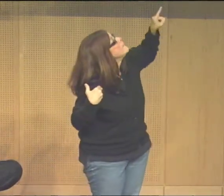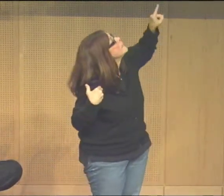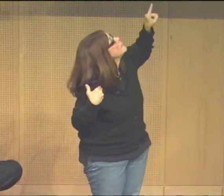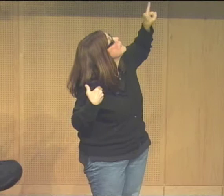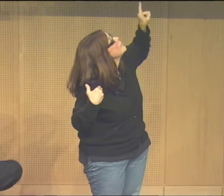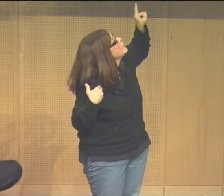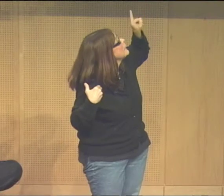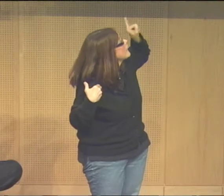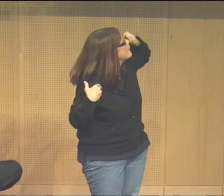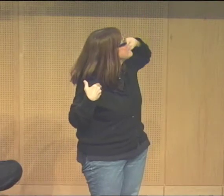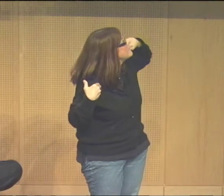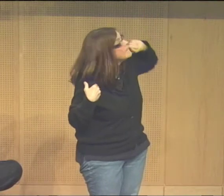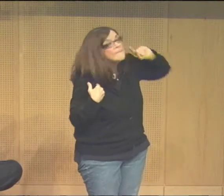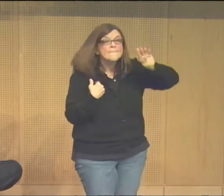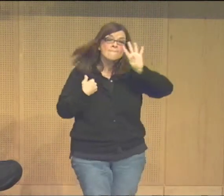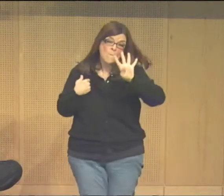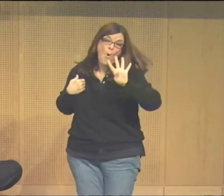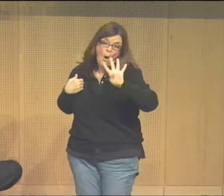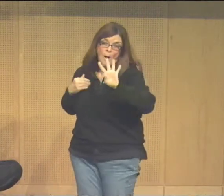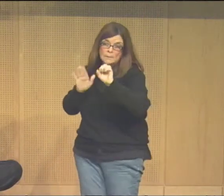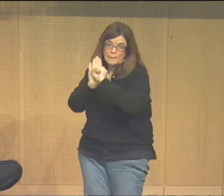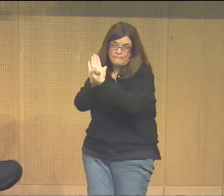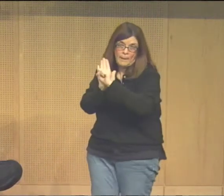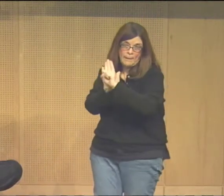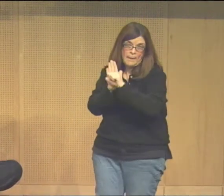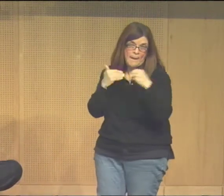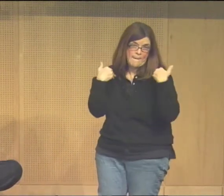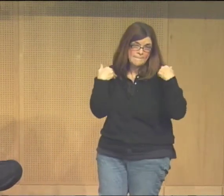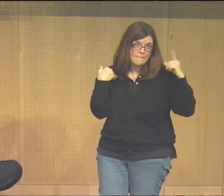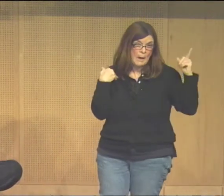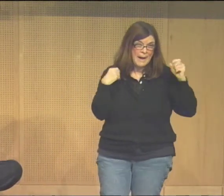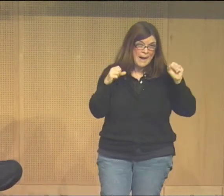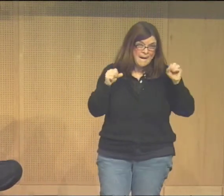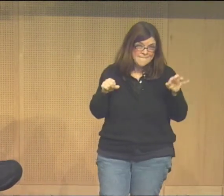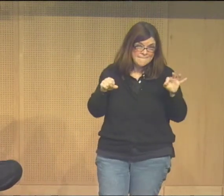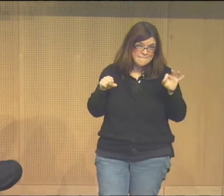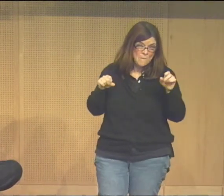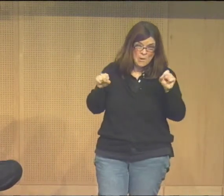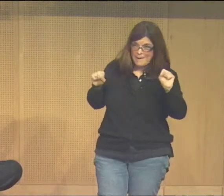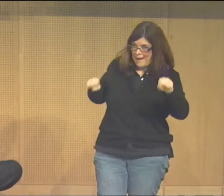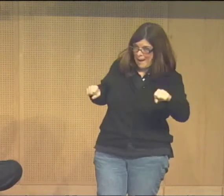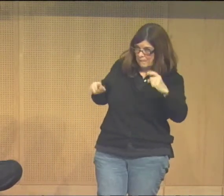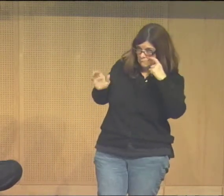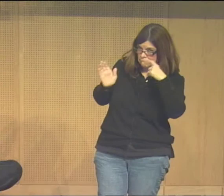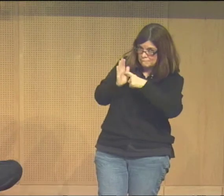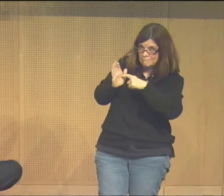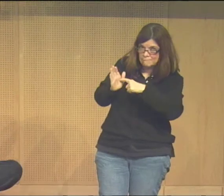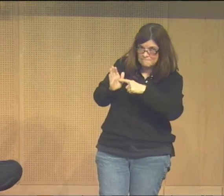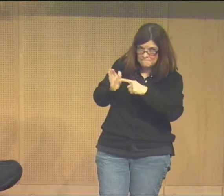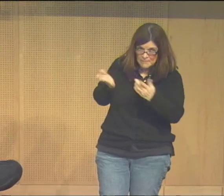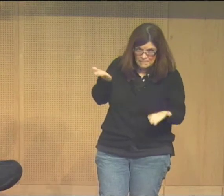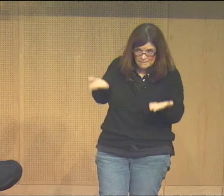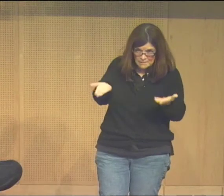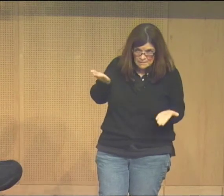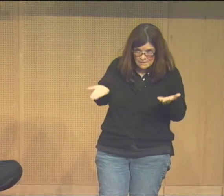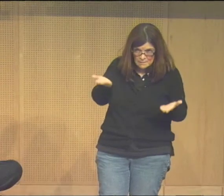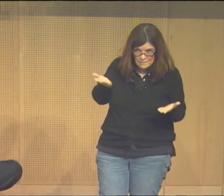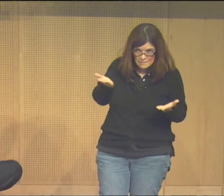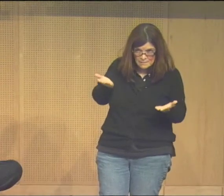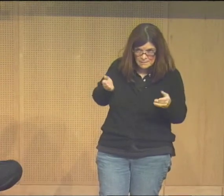But, within this painting as well, there are four symbols. And I wonder if you can pick them up, maybe?